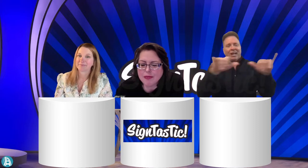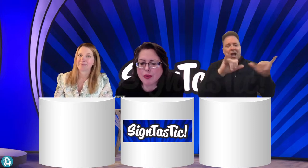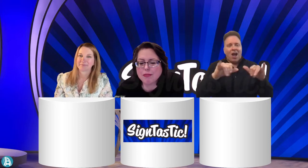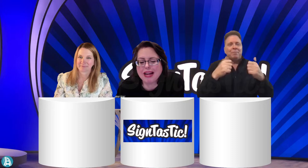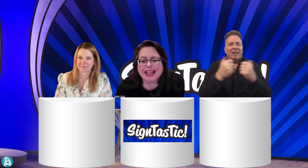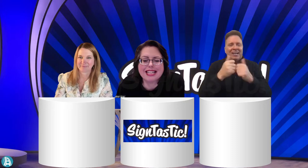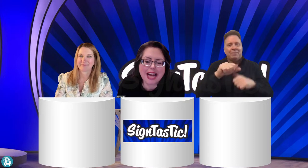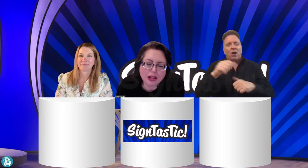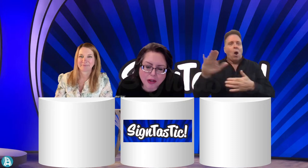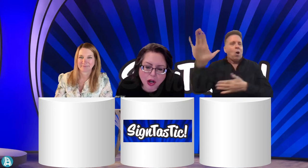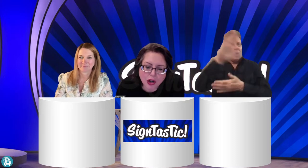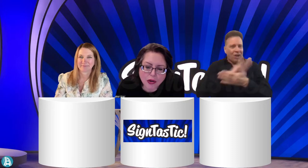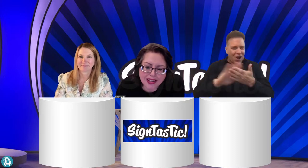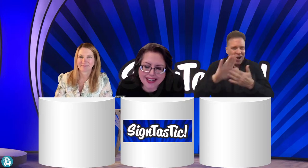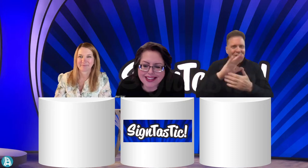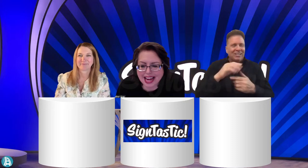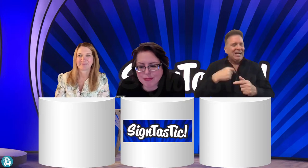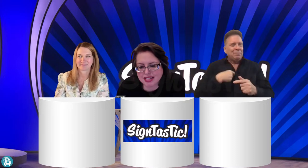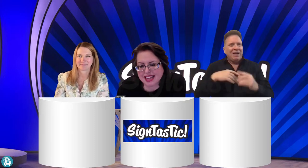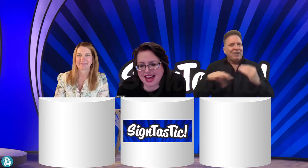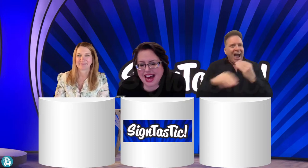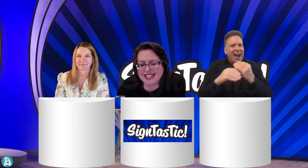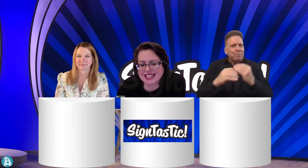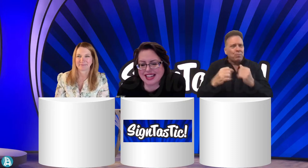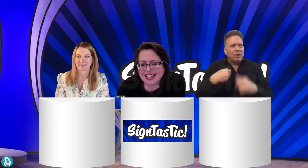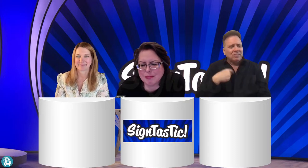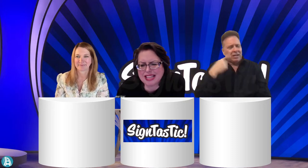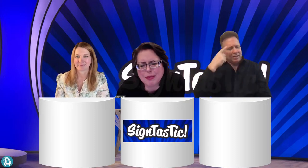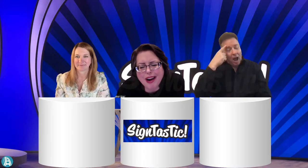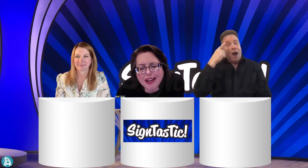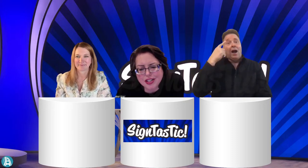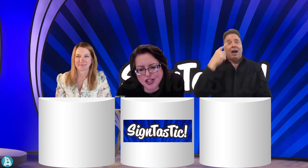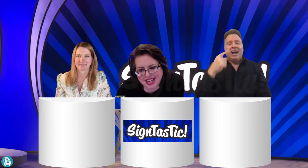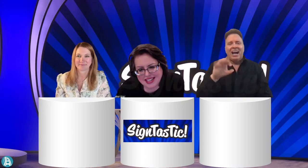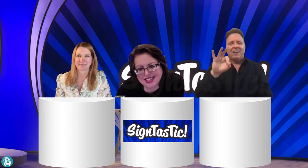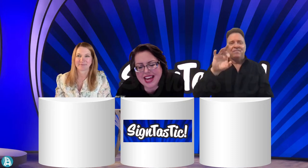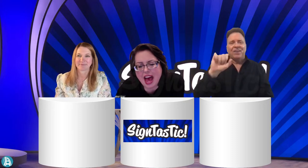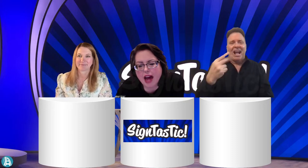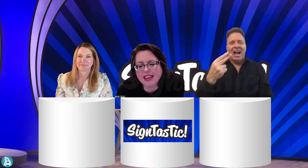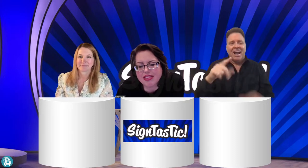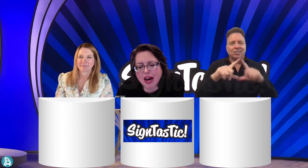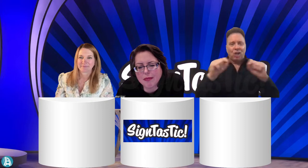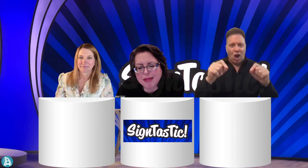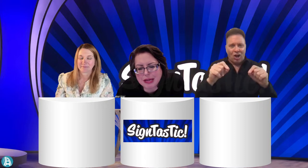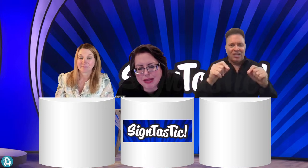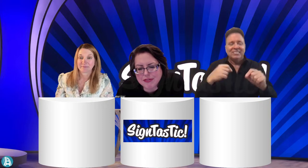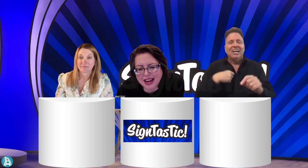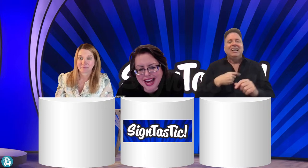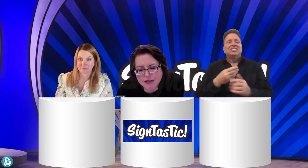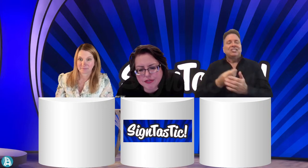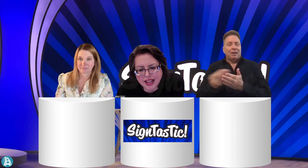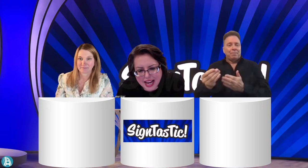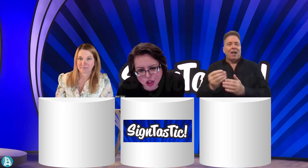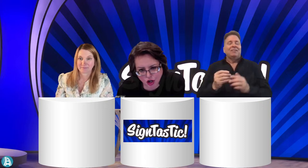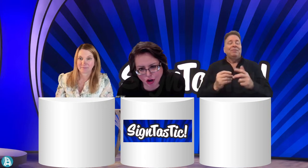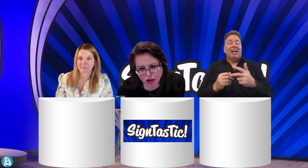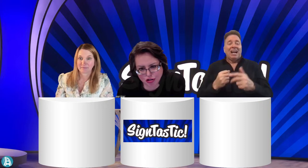we'd pay like telephone and games like that. And, but they were college kids. And I thought maybe if I had flashcards